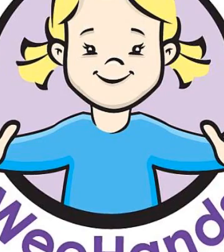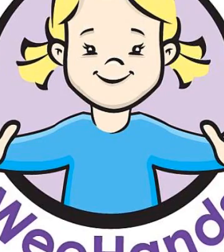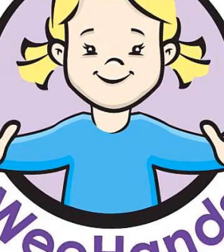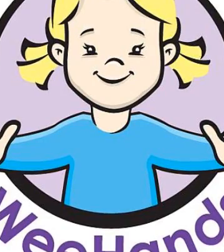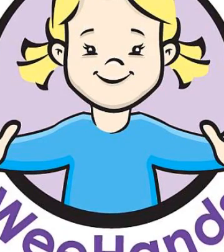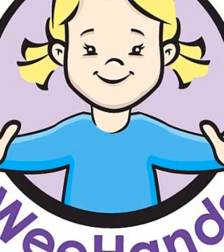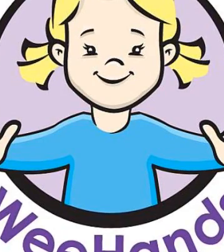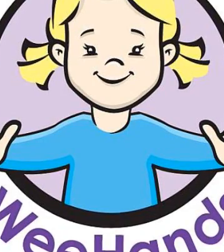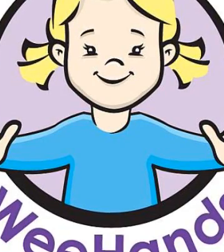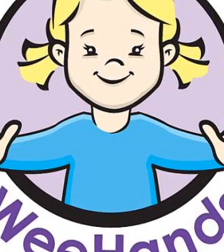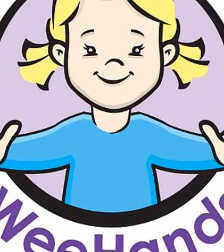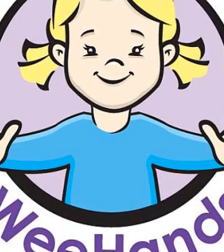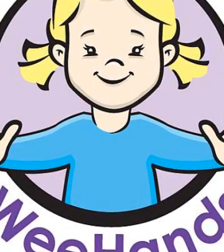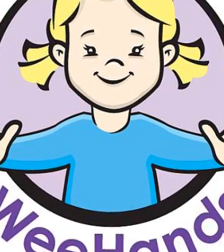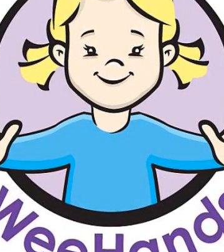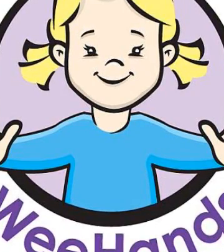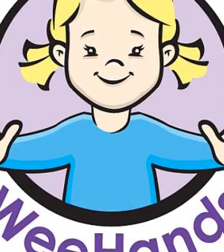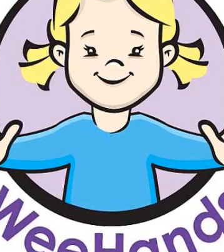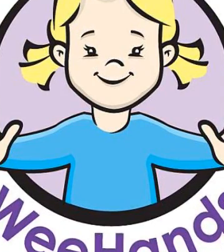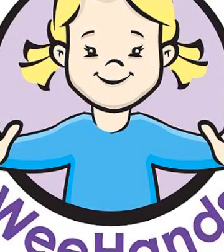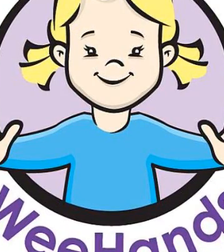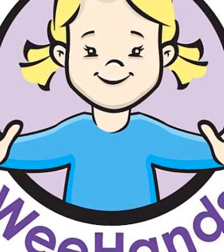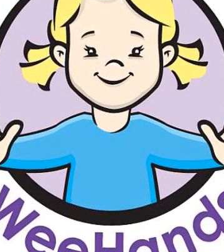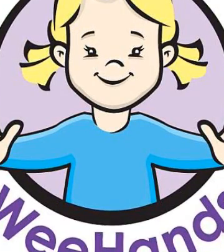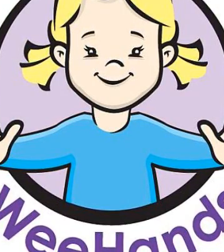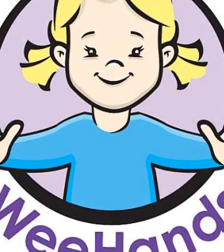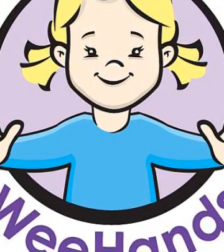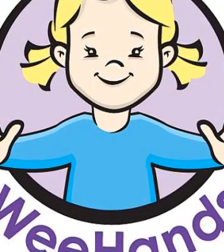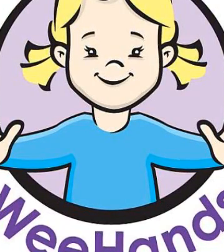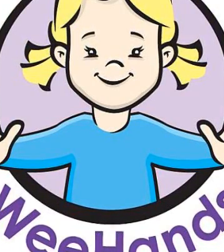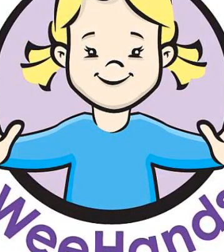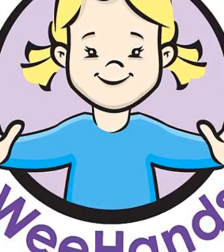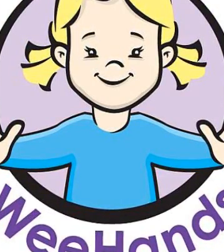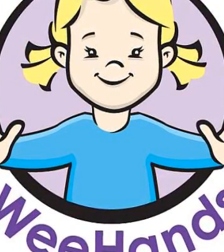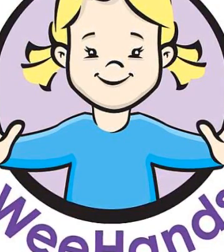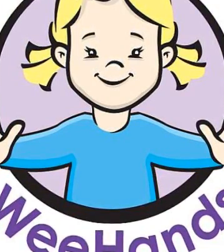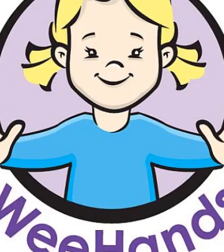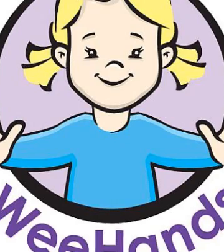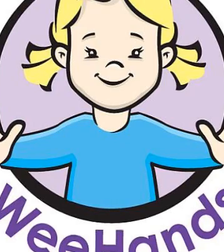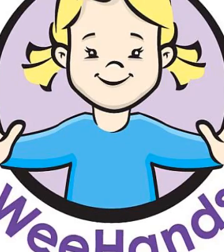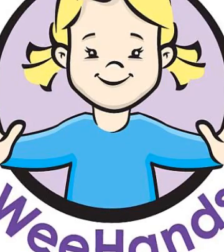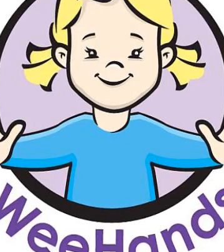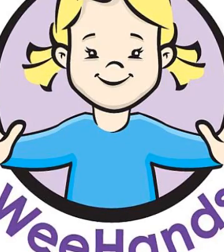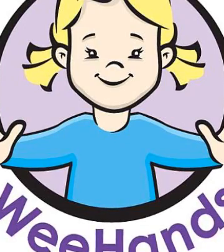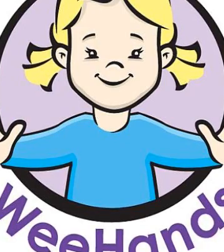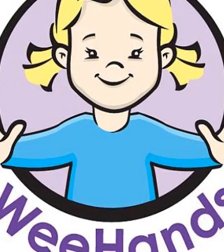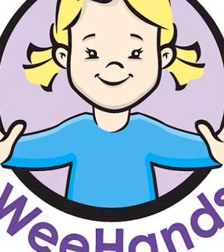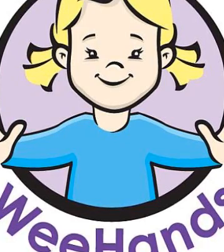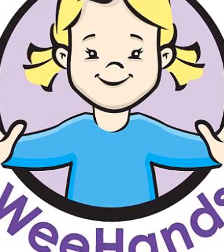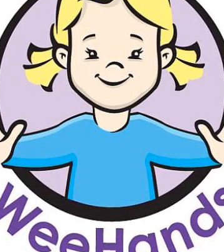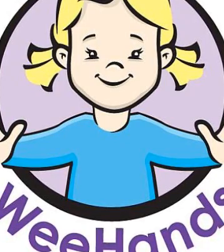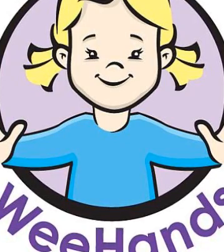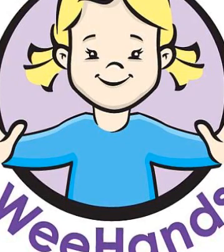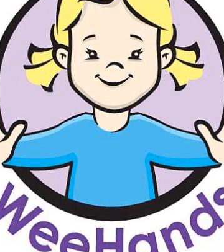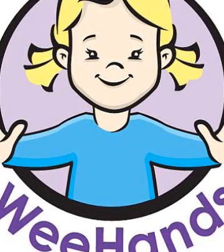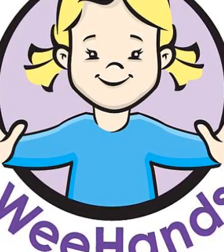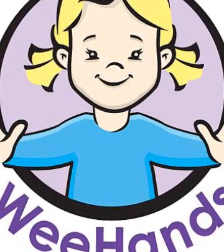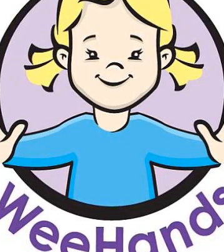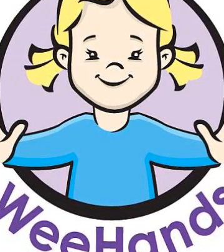My wee hands can talk in a special way. There are some things they help me